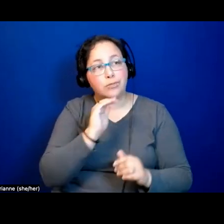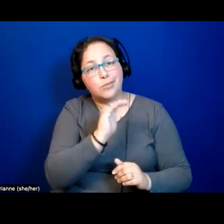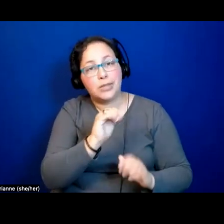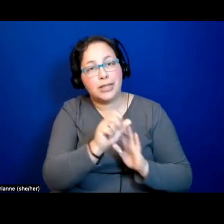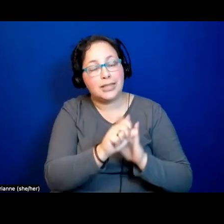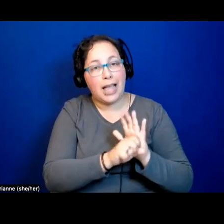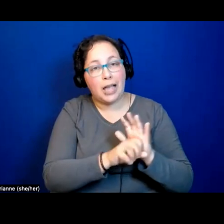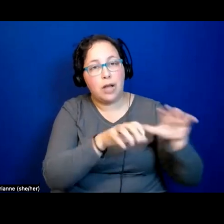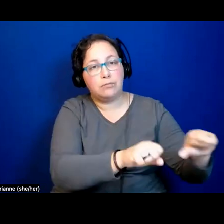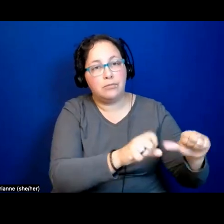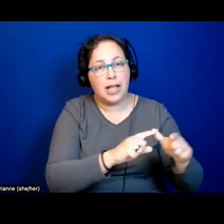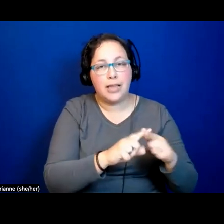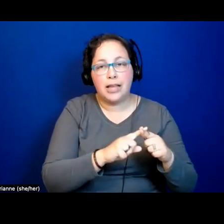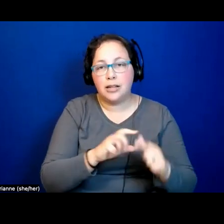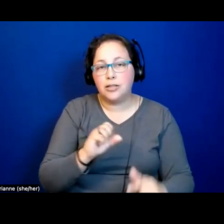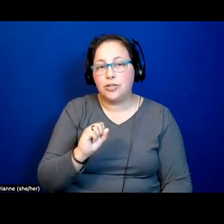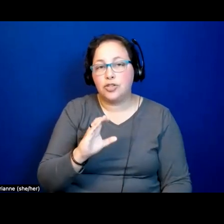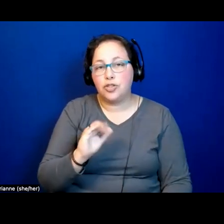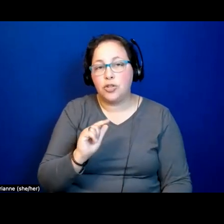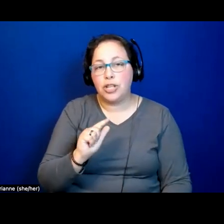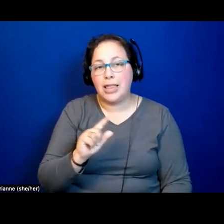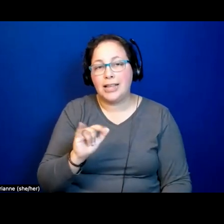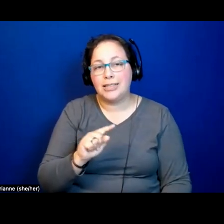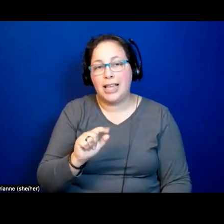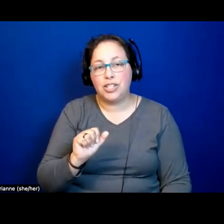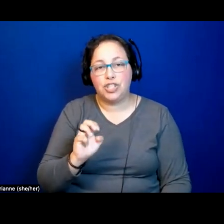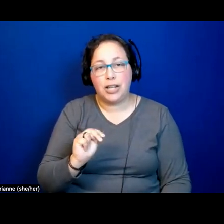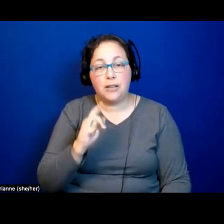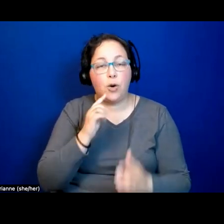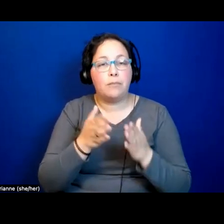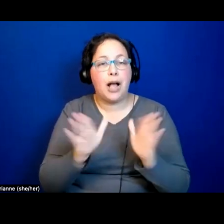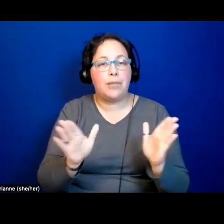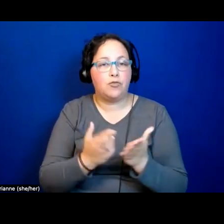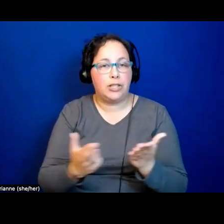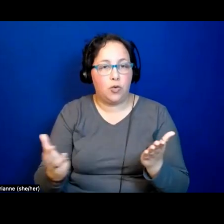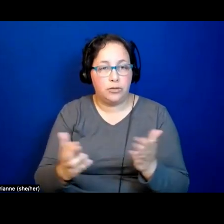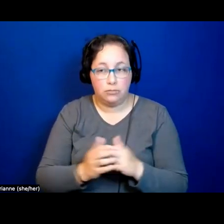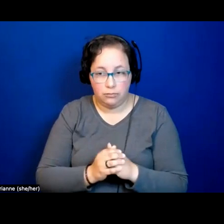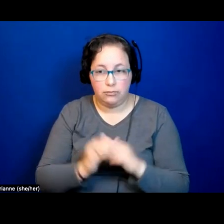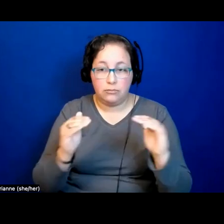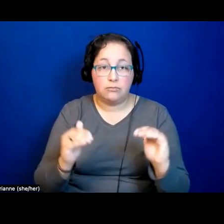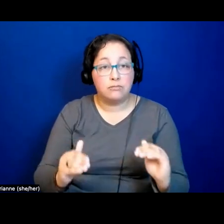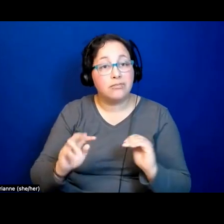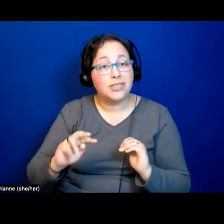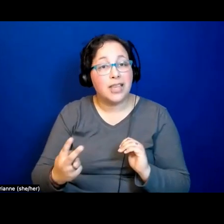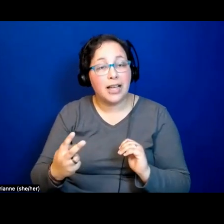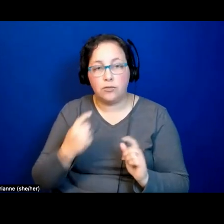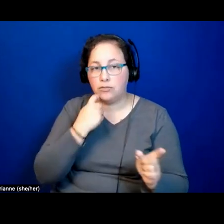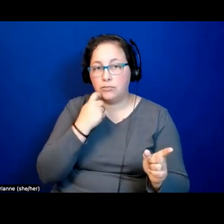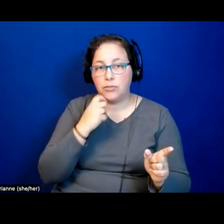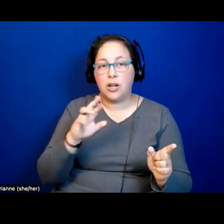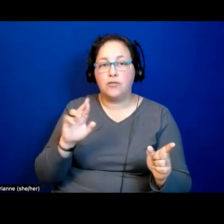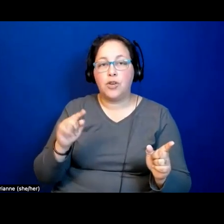a socialization of public resources, right? And the second has to do with the point that Ruthie made about